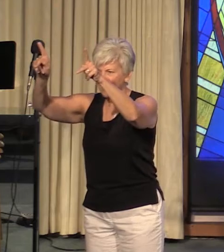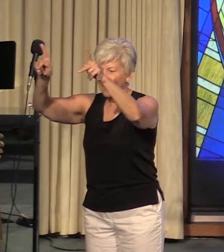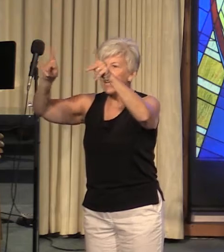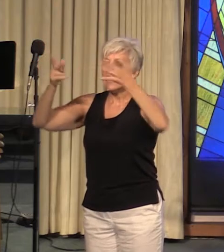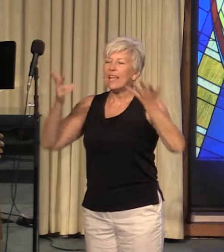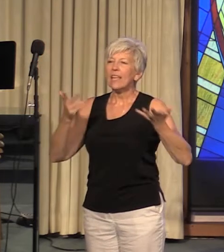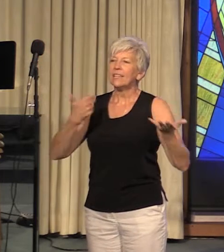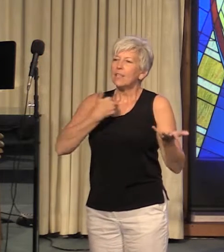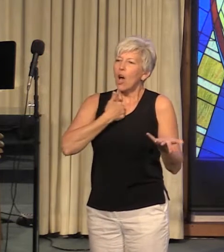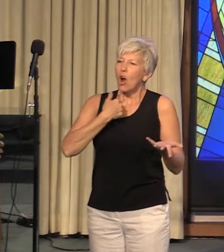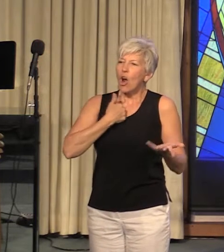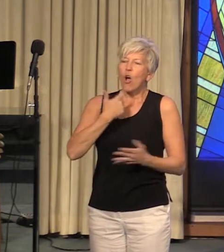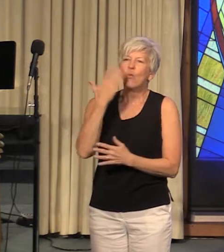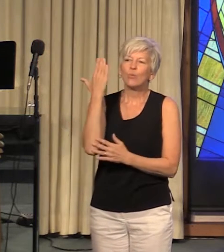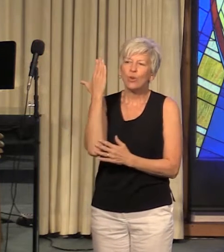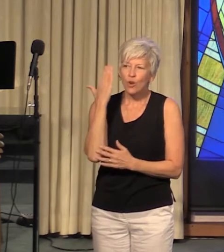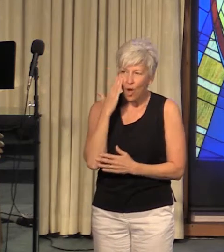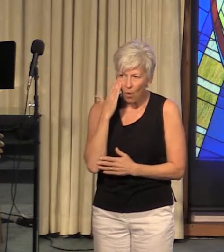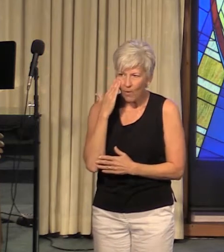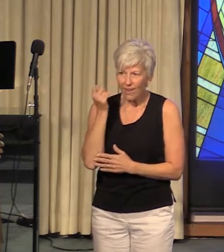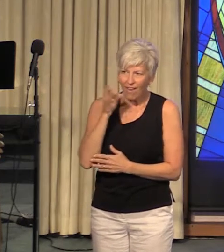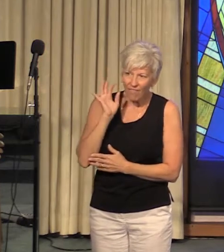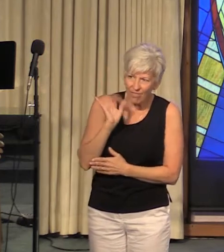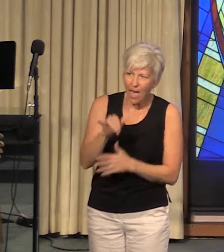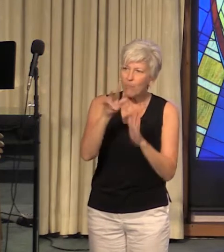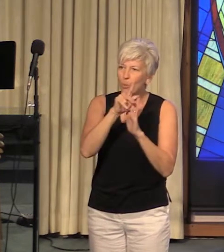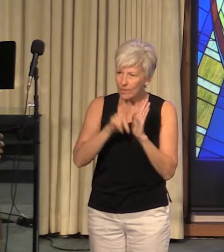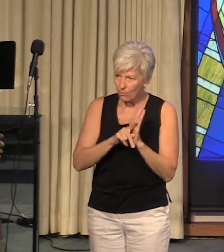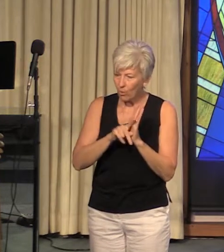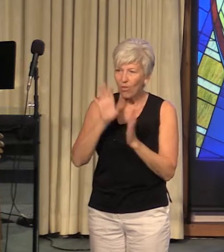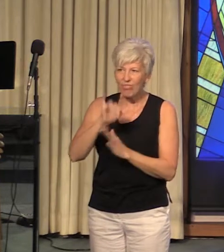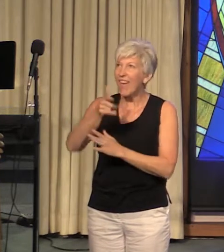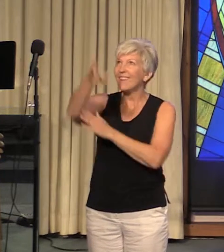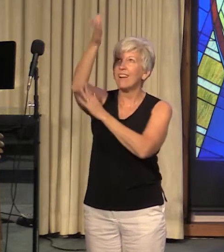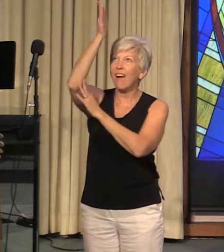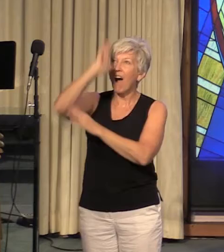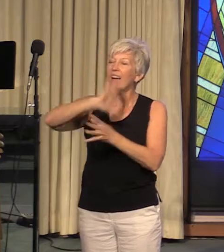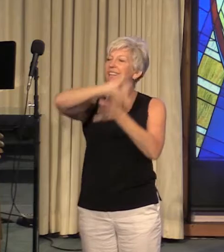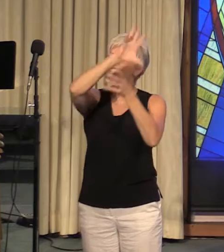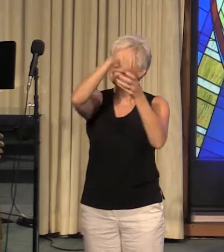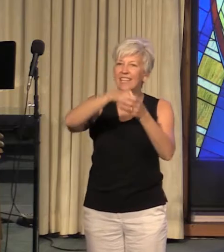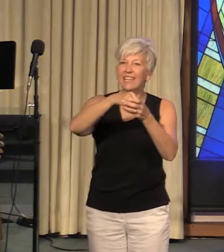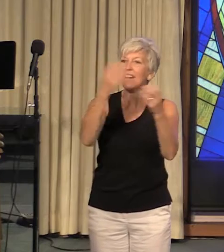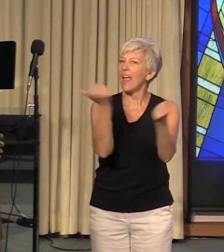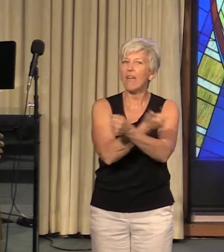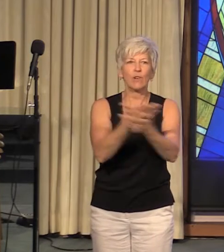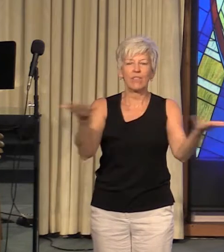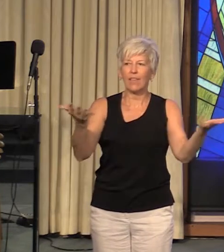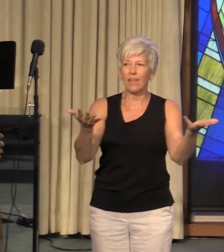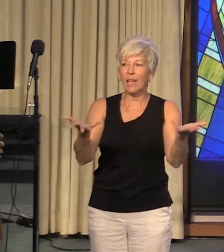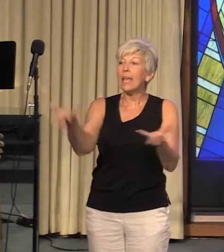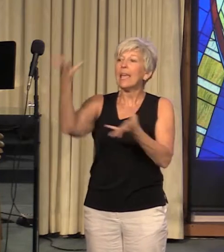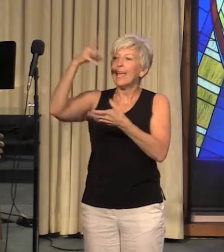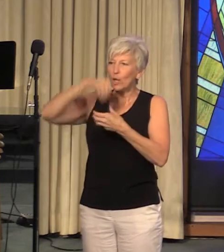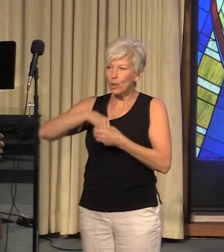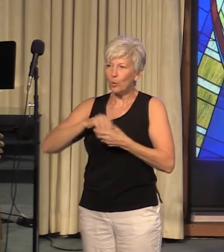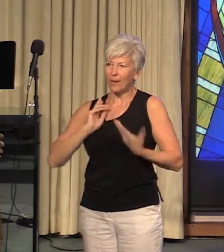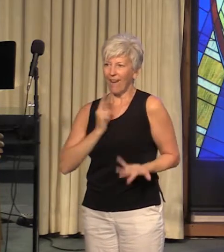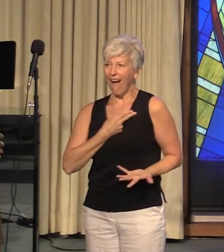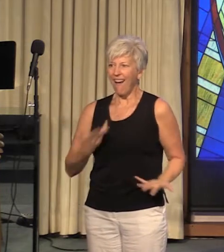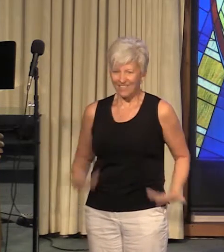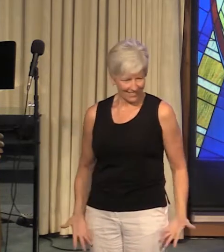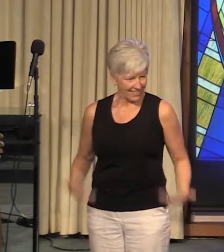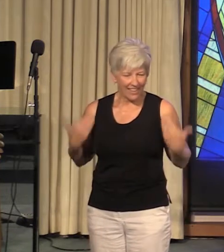knowing of that principle that God is in all things, including us, including those